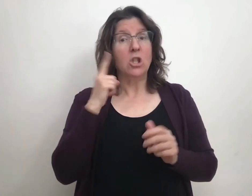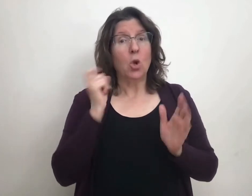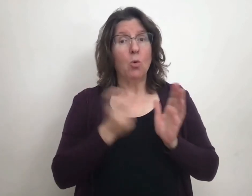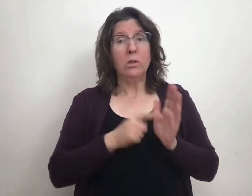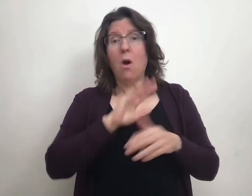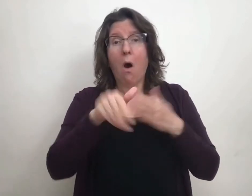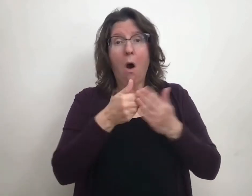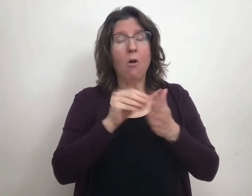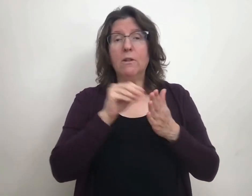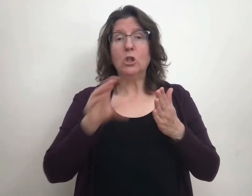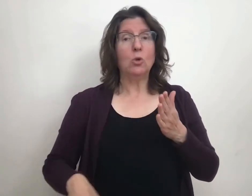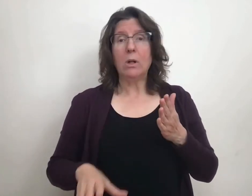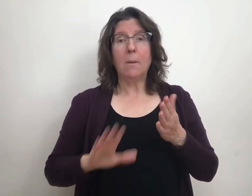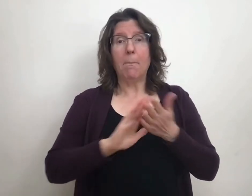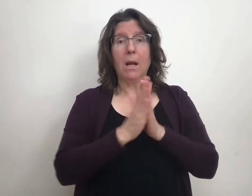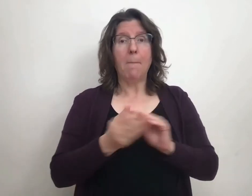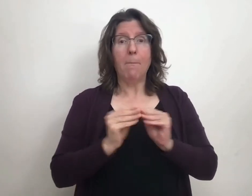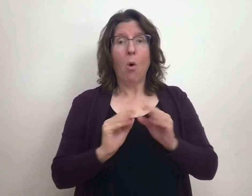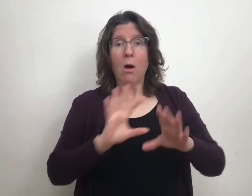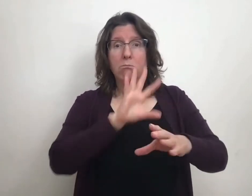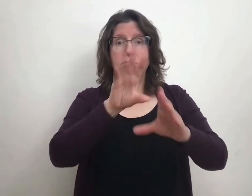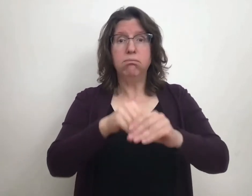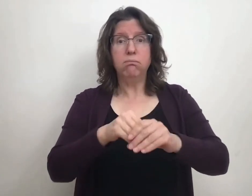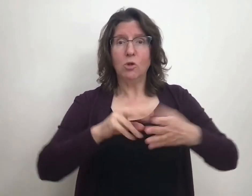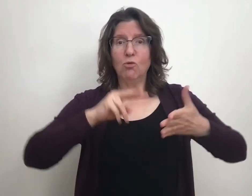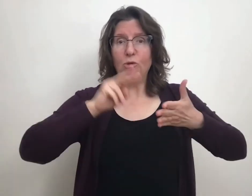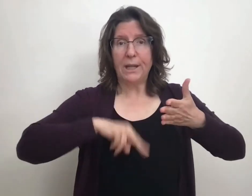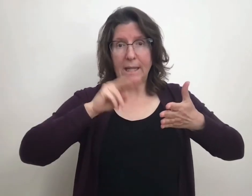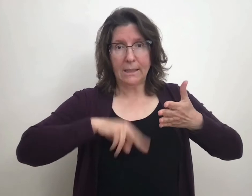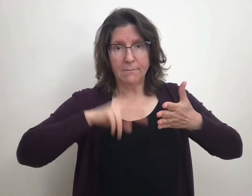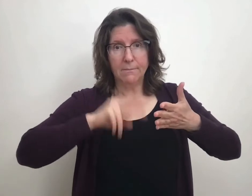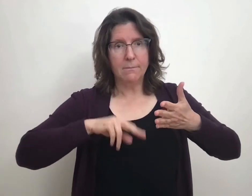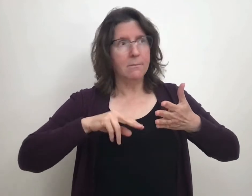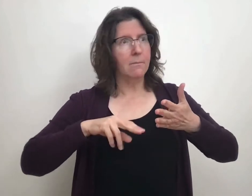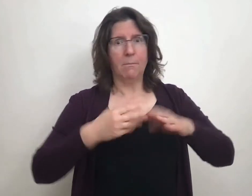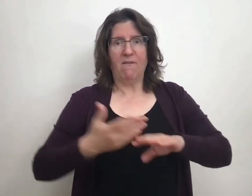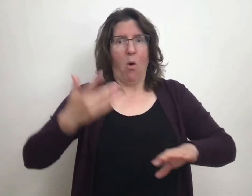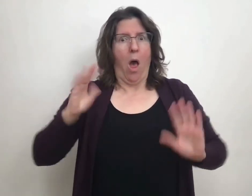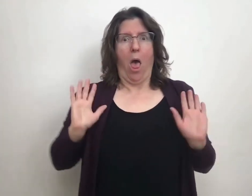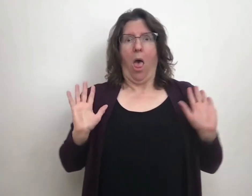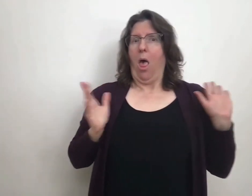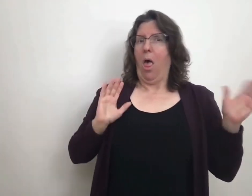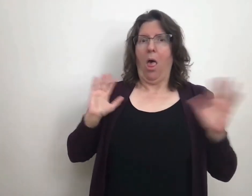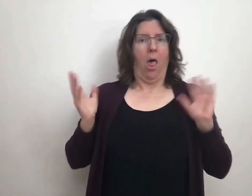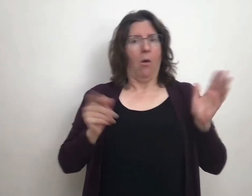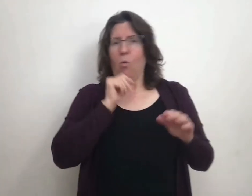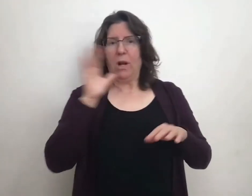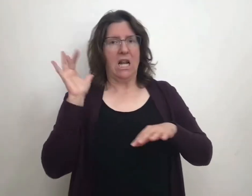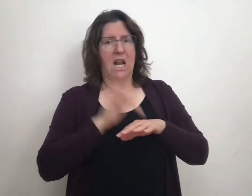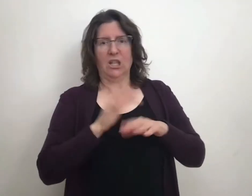first profound change was that all of the students were much more engaged in reading. In the beginning, they were totally